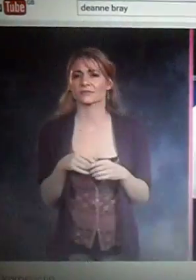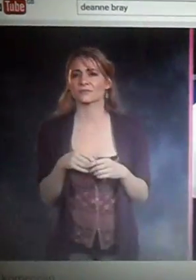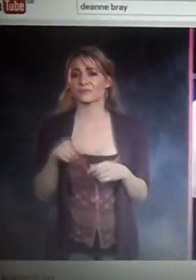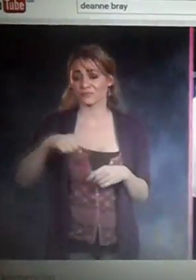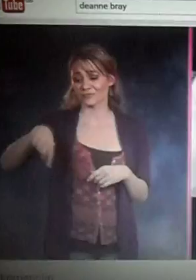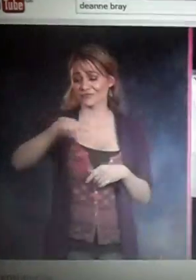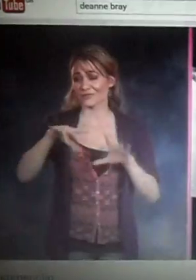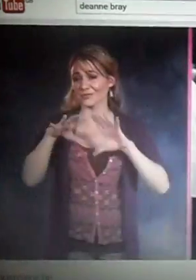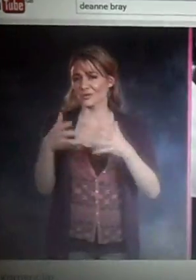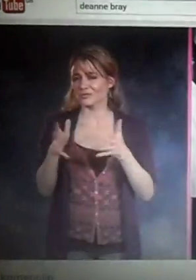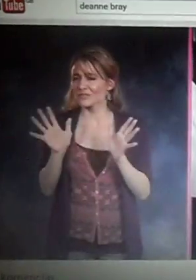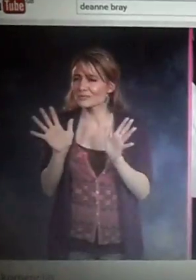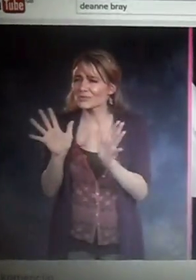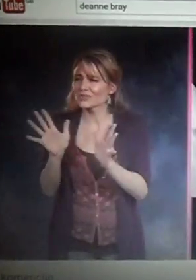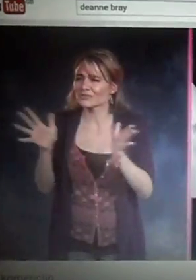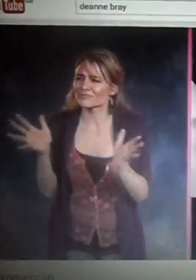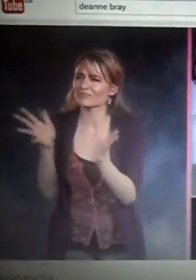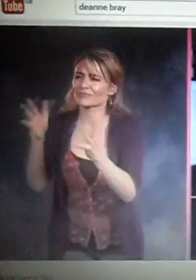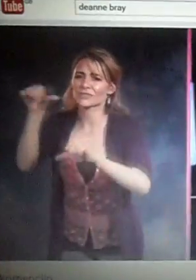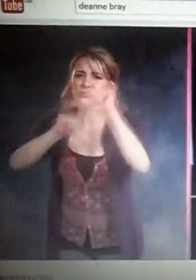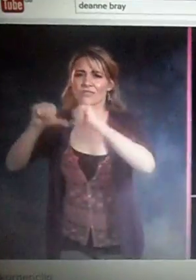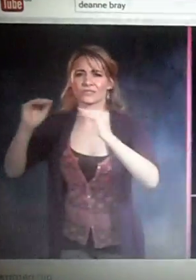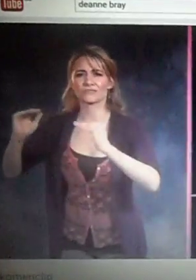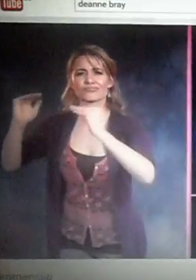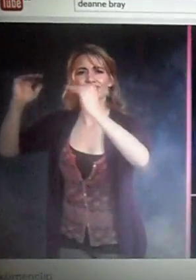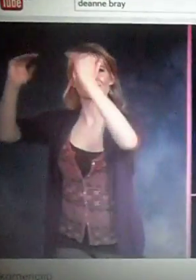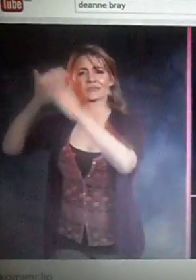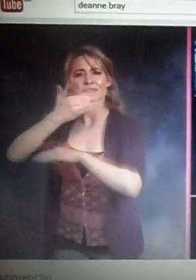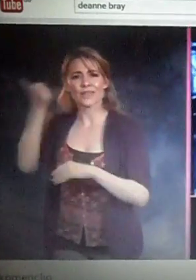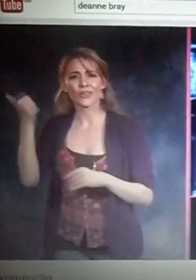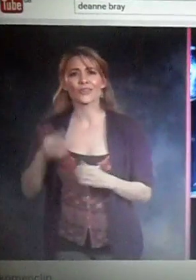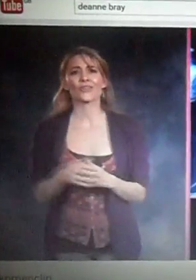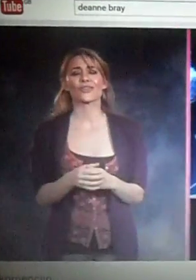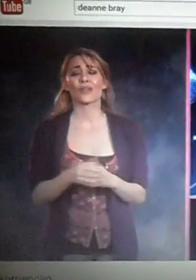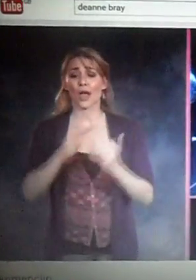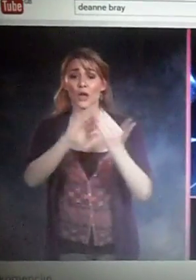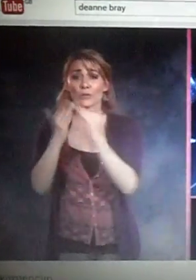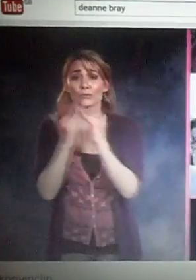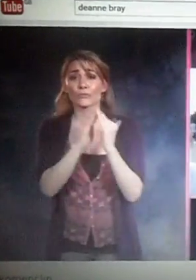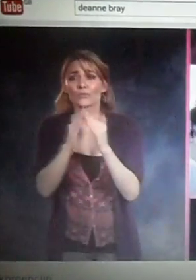making the biggest impact in a united fight to end breast cancer forever.